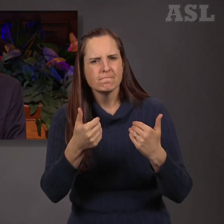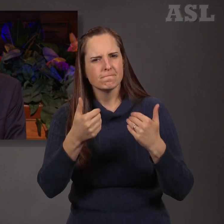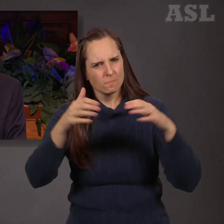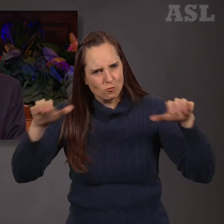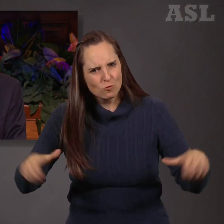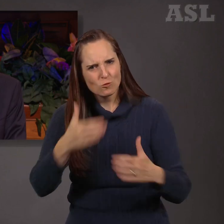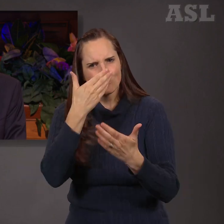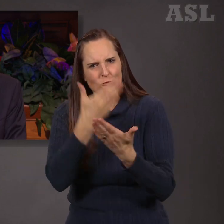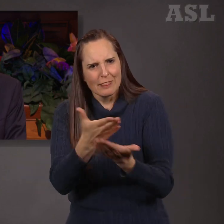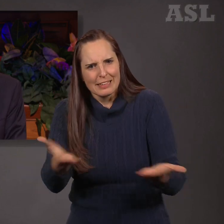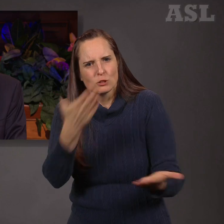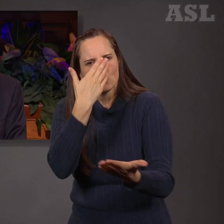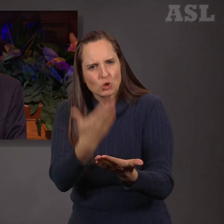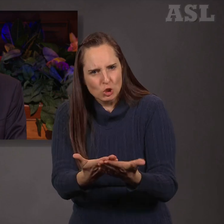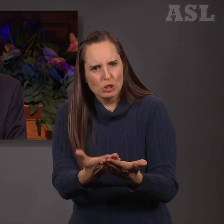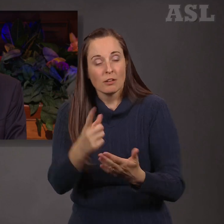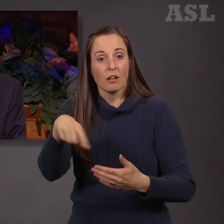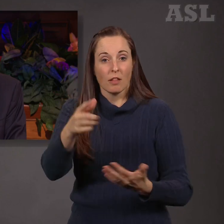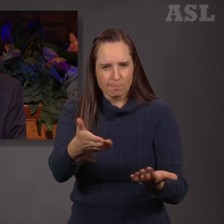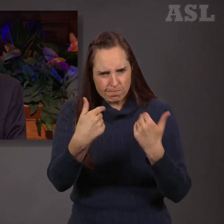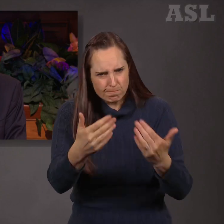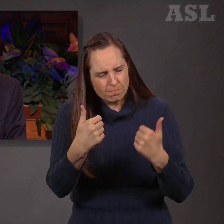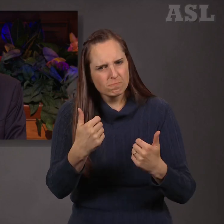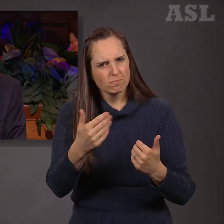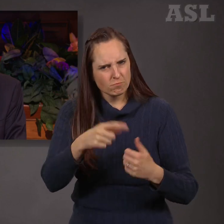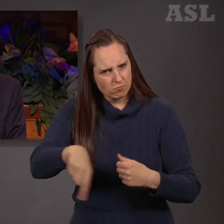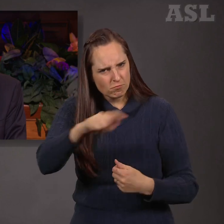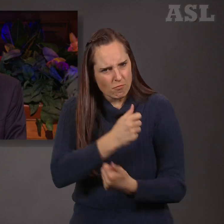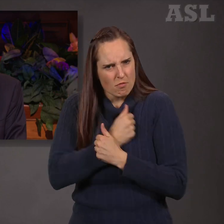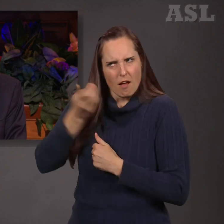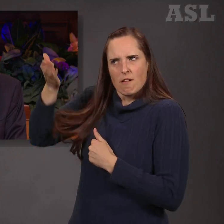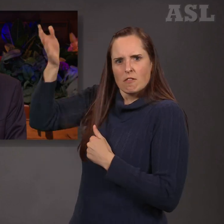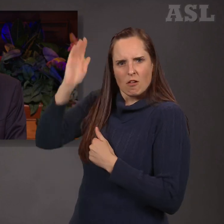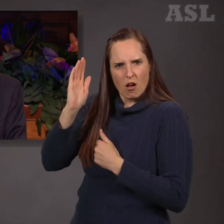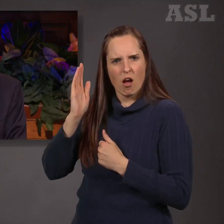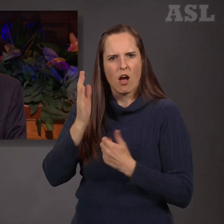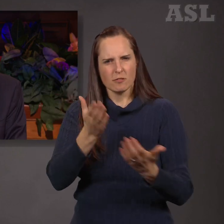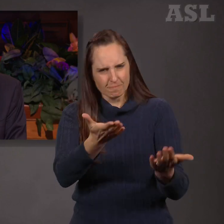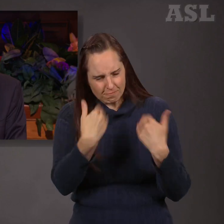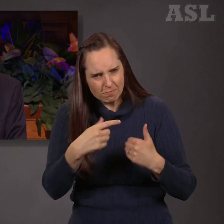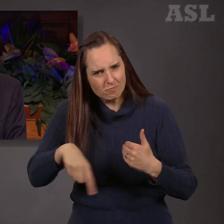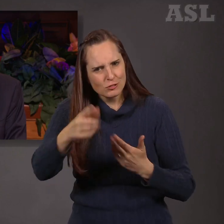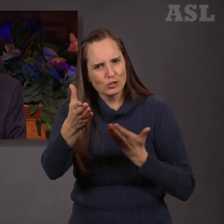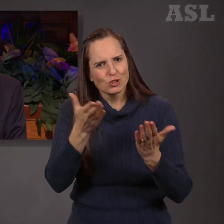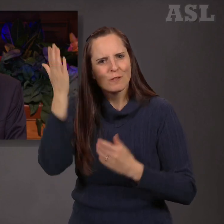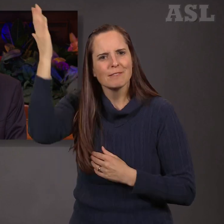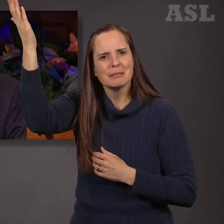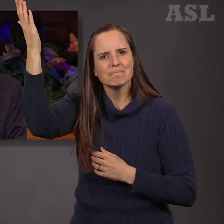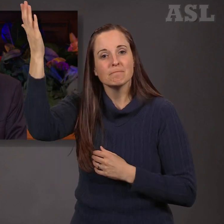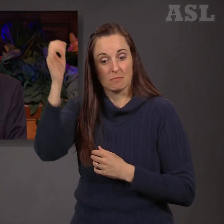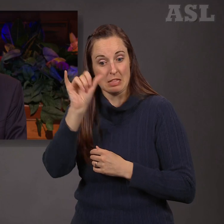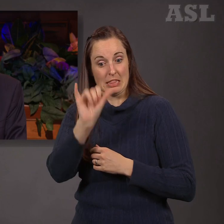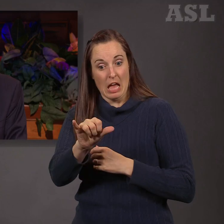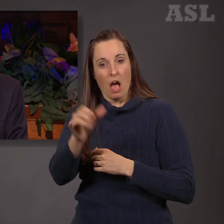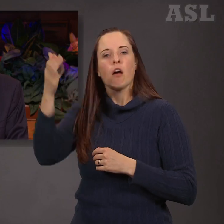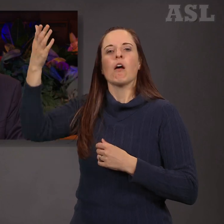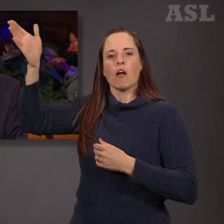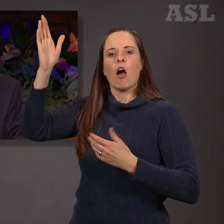good and to love God and to serve Him is inspired of God. Continuing,